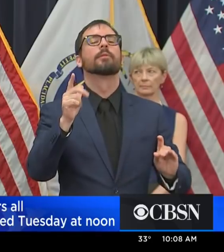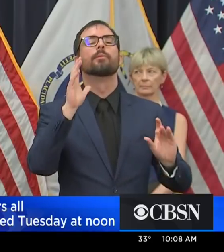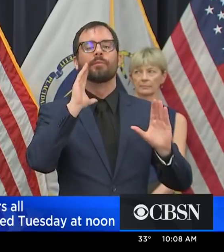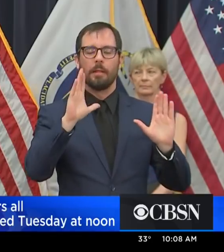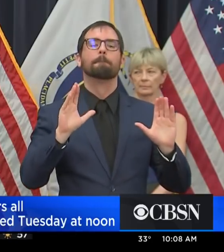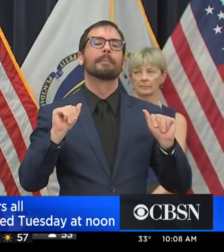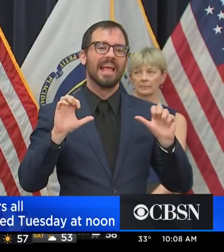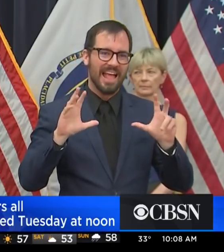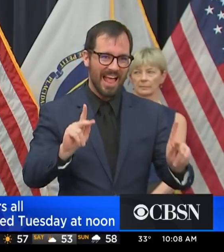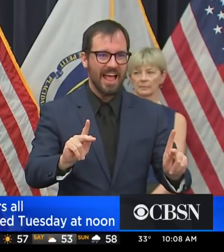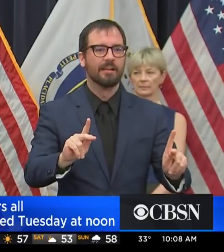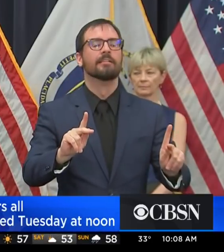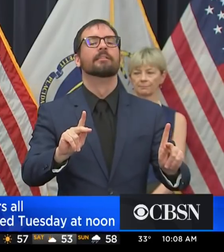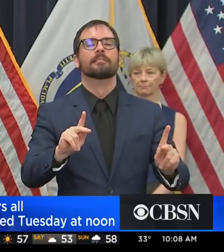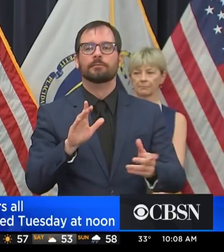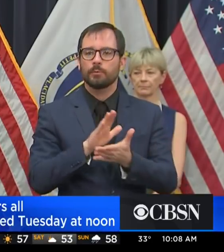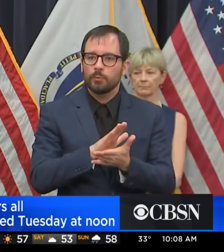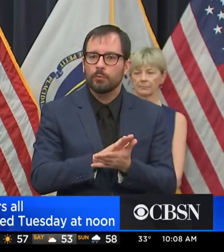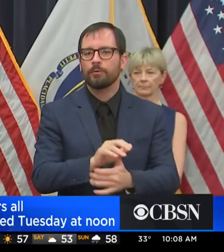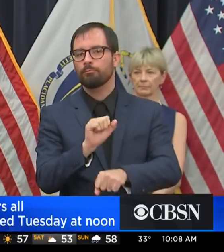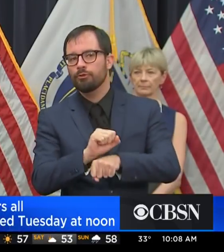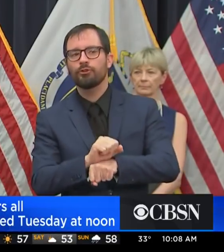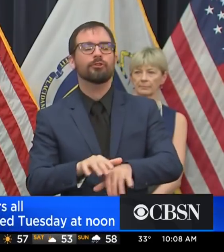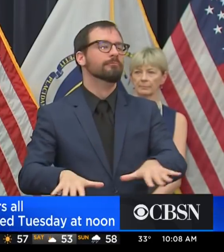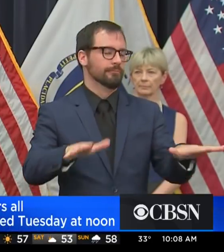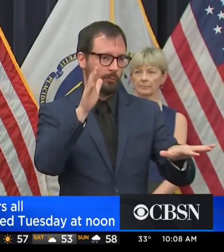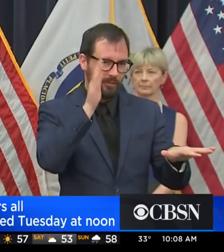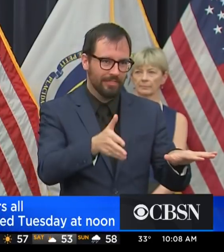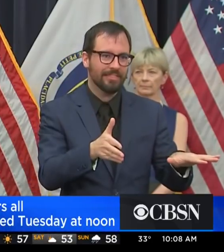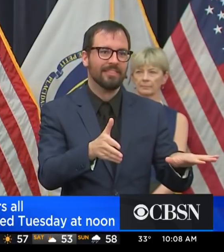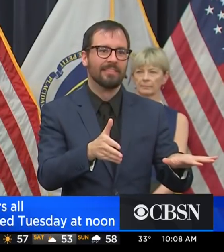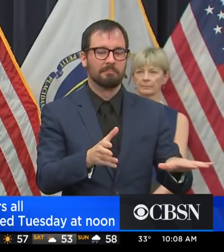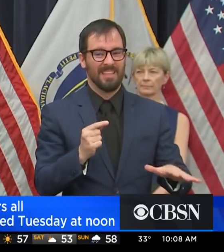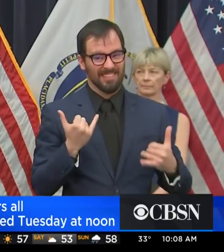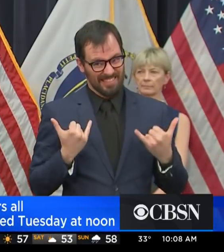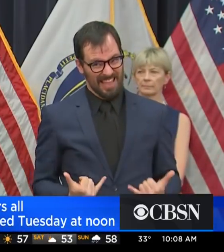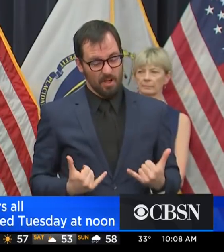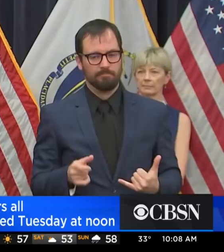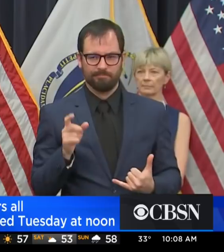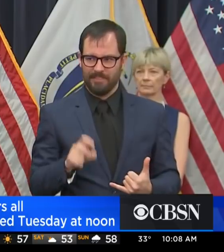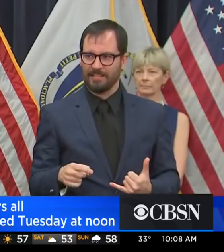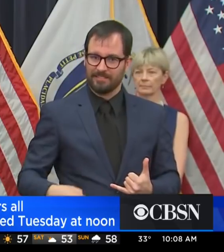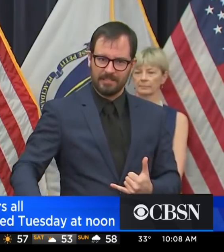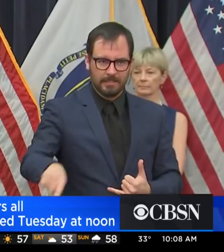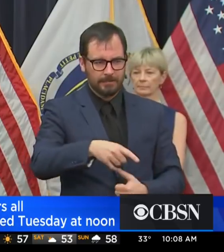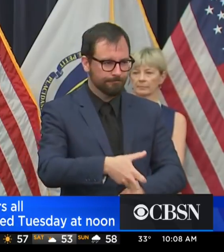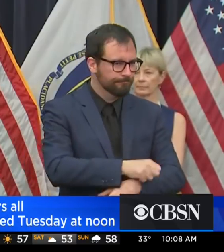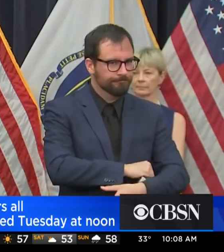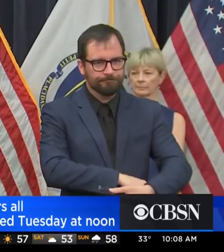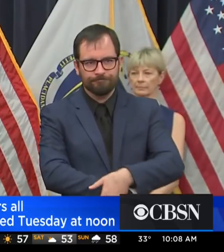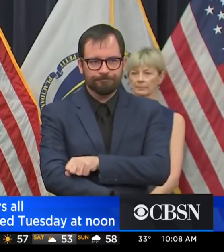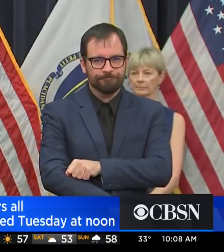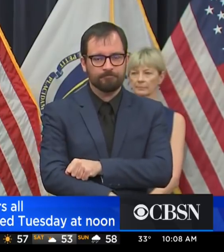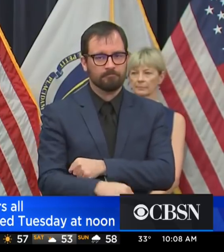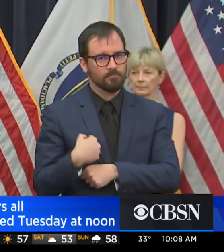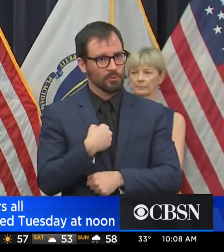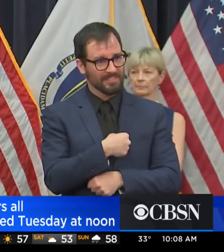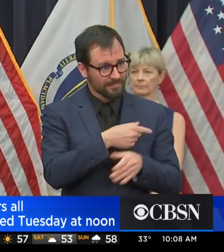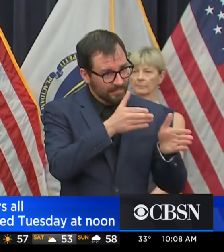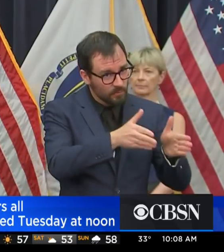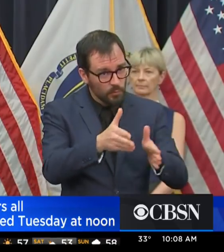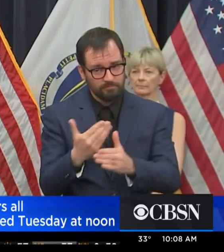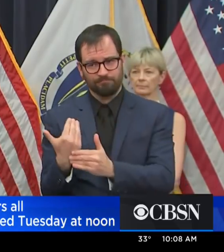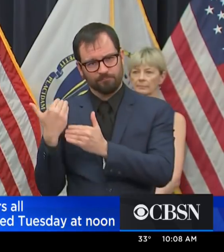play in this fight. The people of Massachusetts are meeting this challenge exactly the way we would expect, with